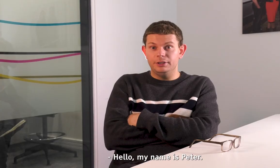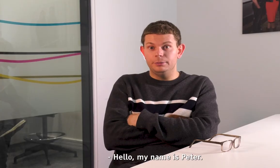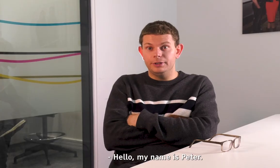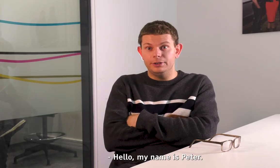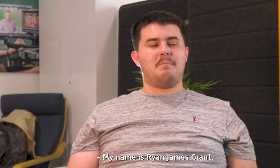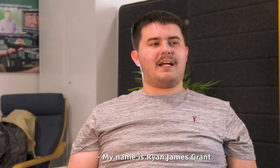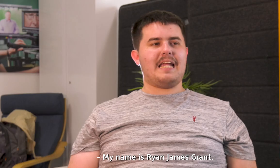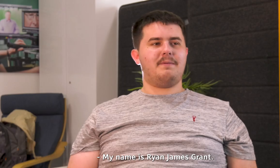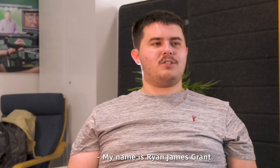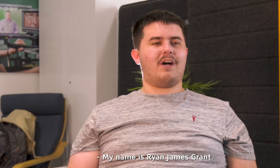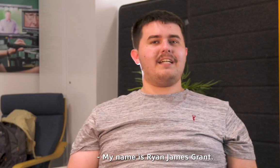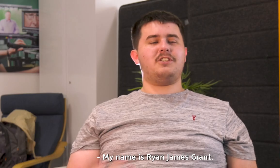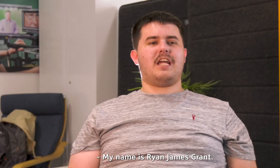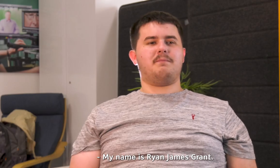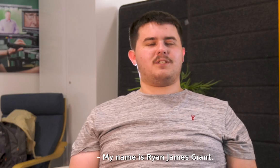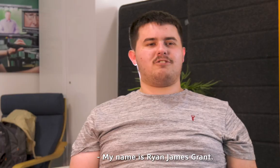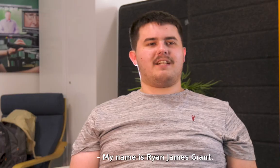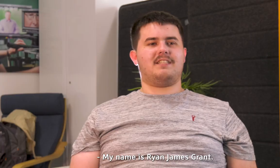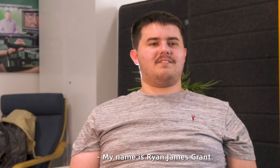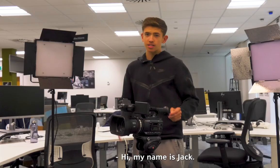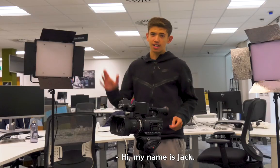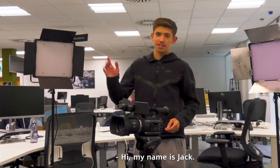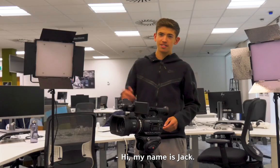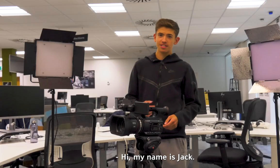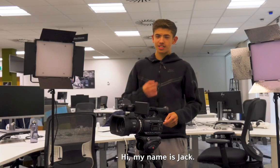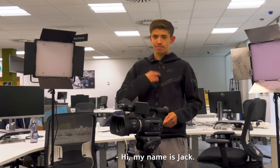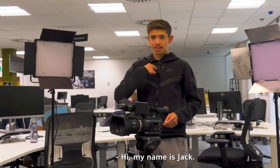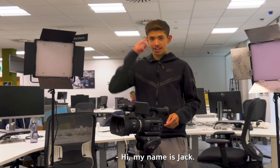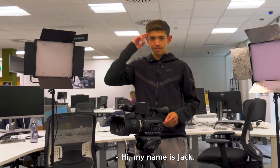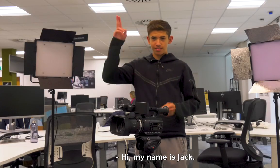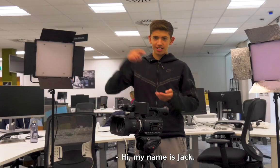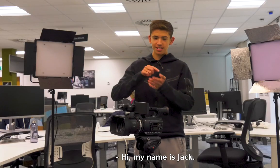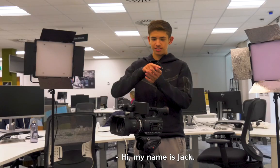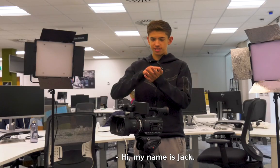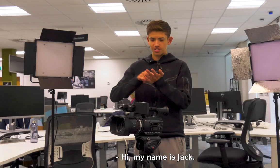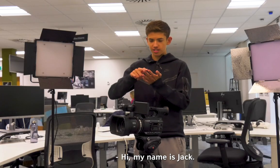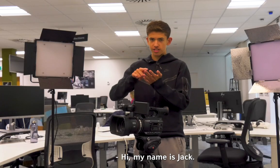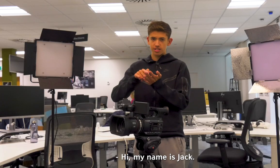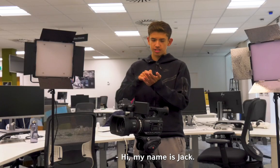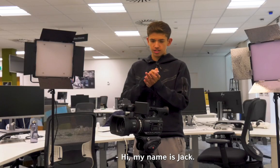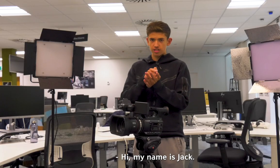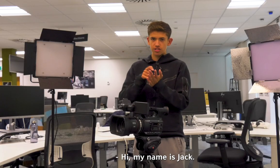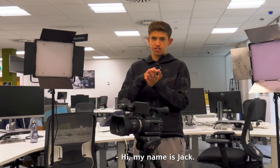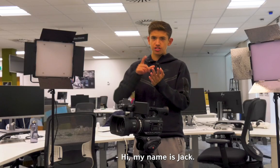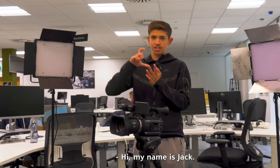name's Peter. My name is Ryan James Grant. Hi, my name is Jack.